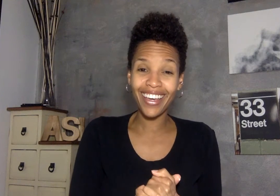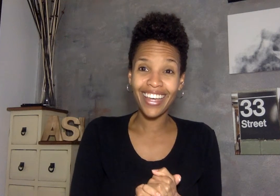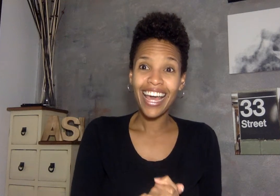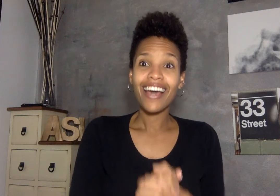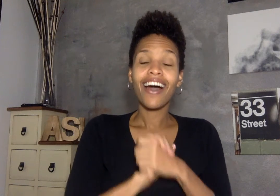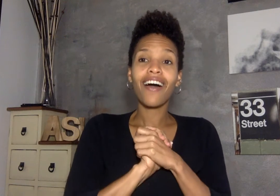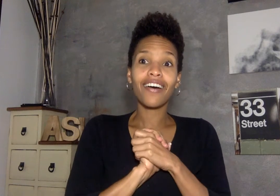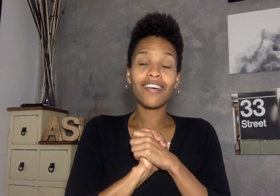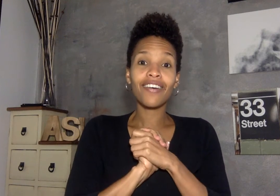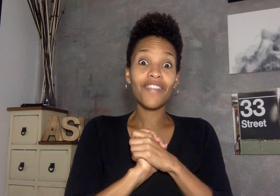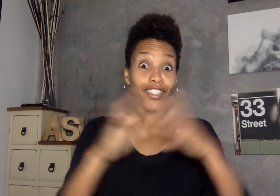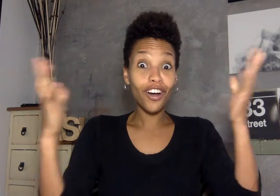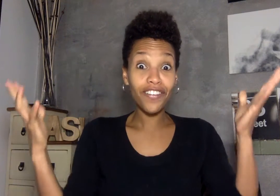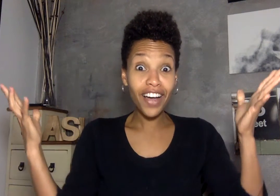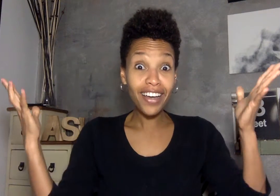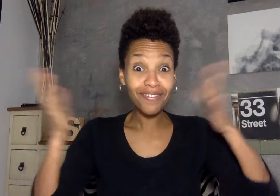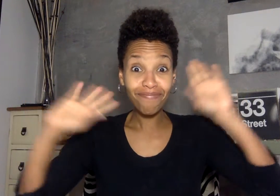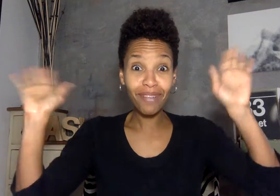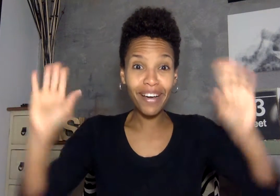uh that's all i've got bye